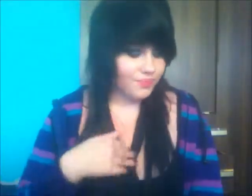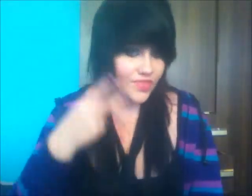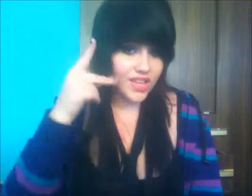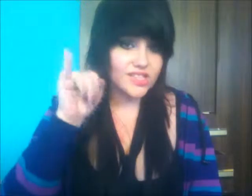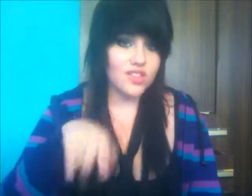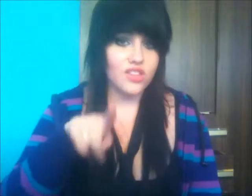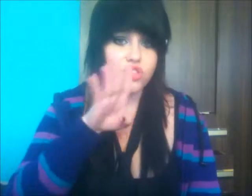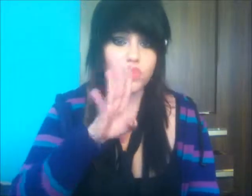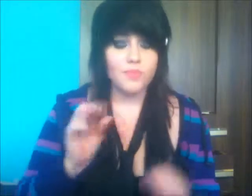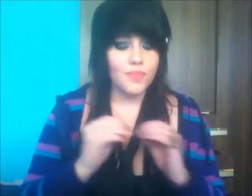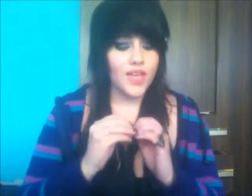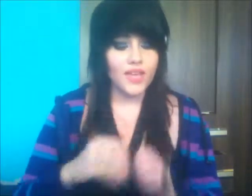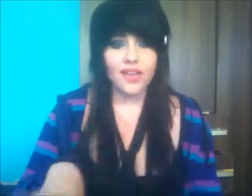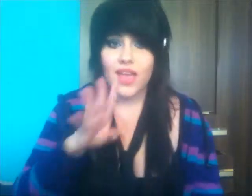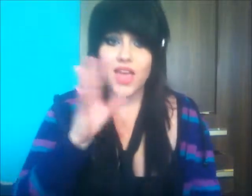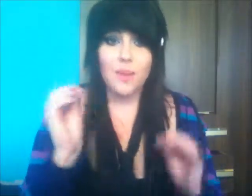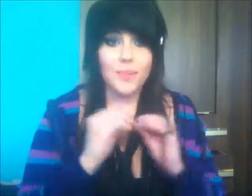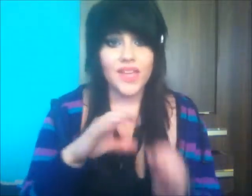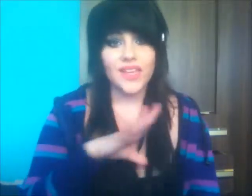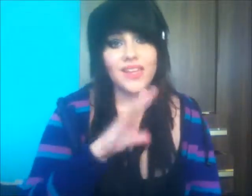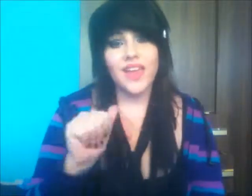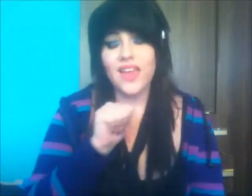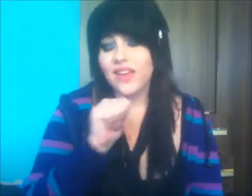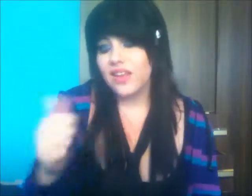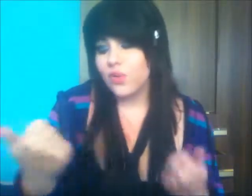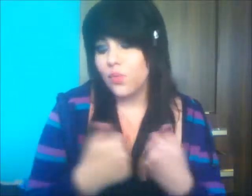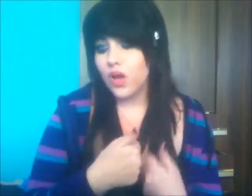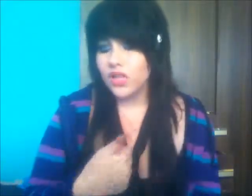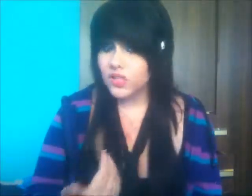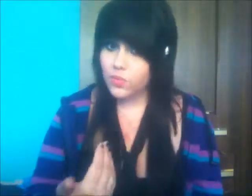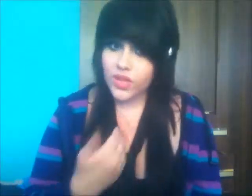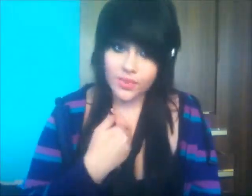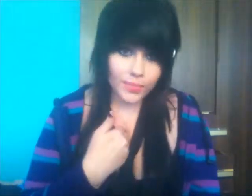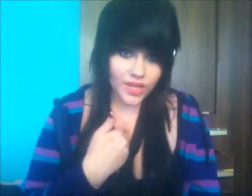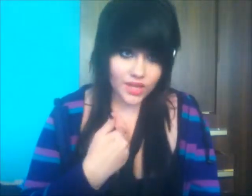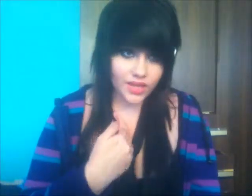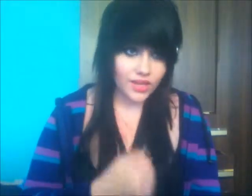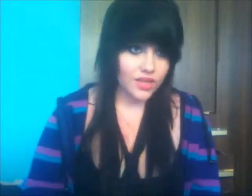I saw that you were making out, making out And it wasn't with me